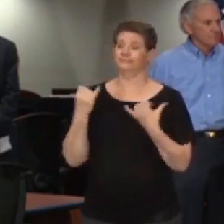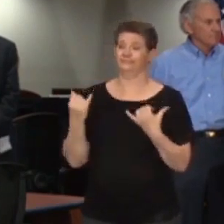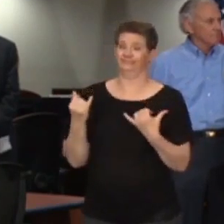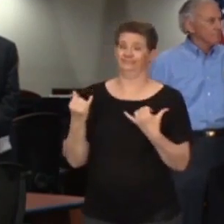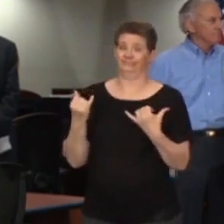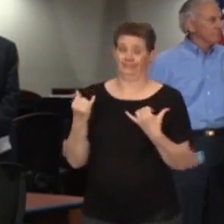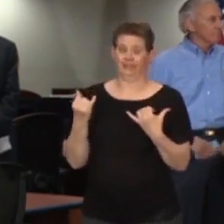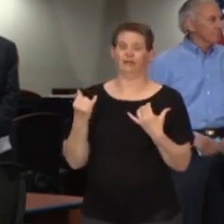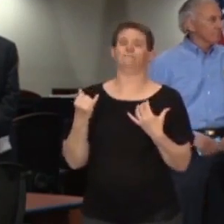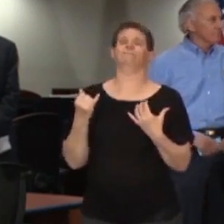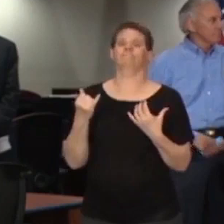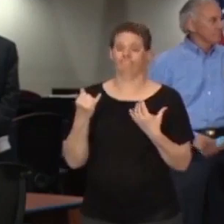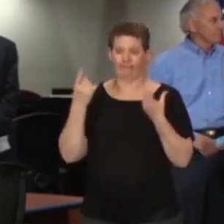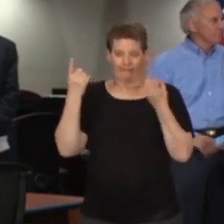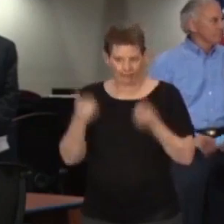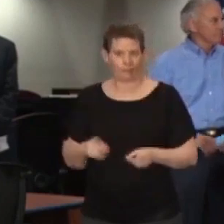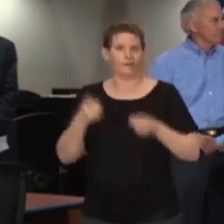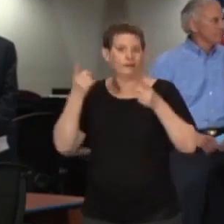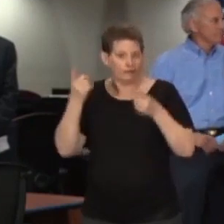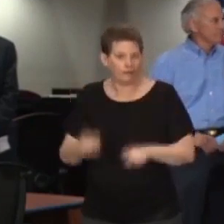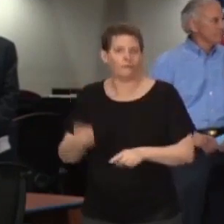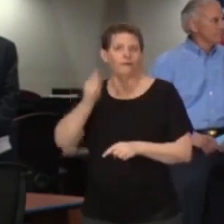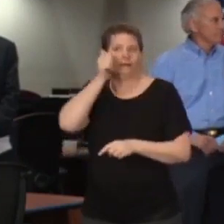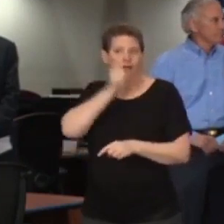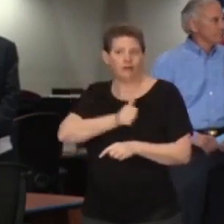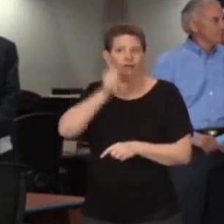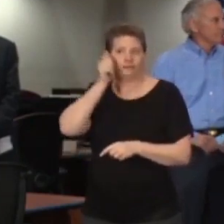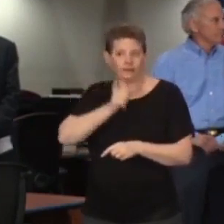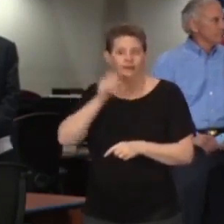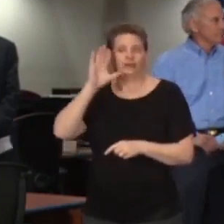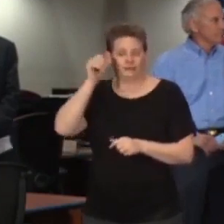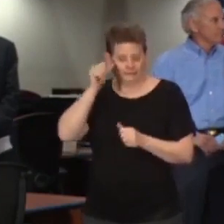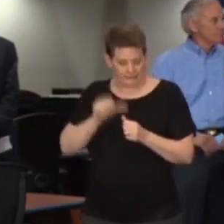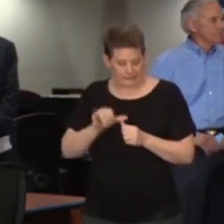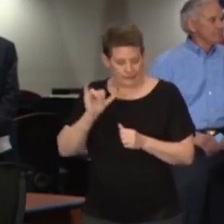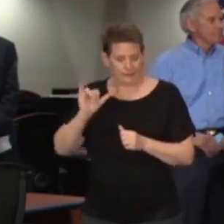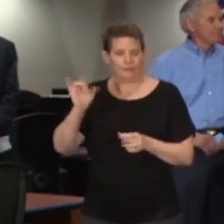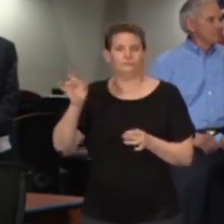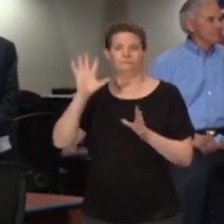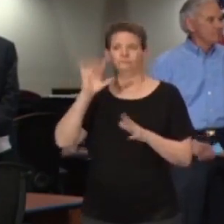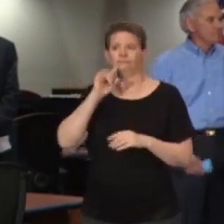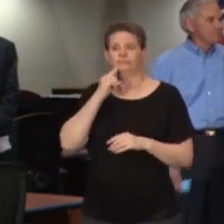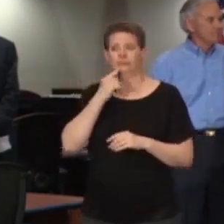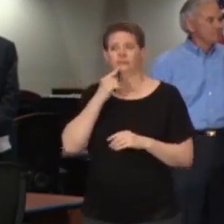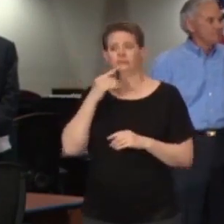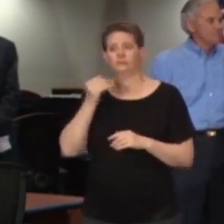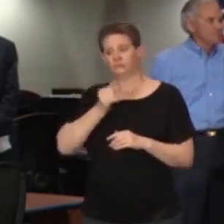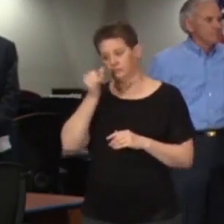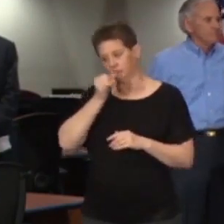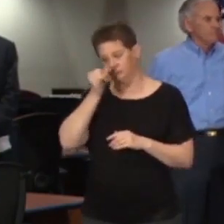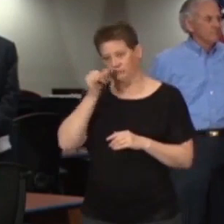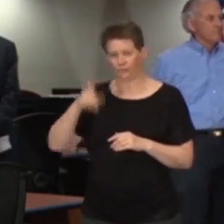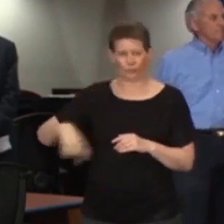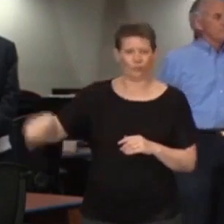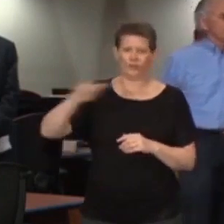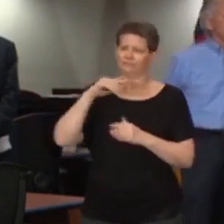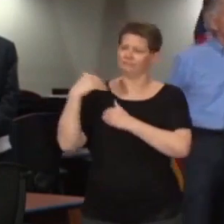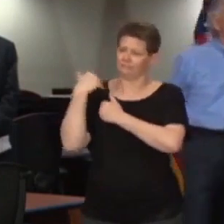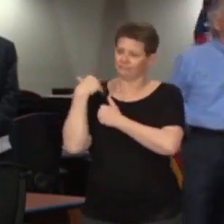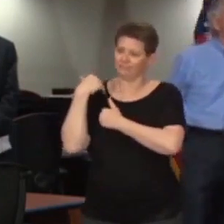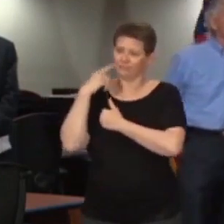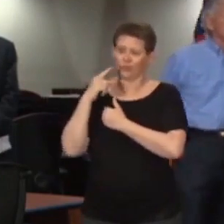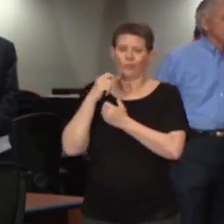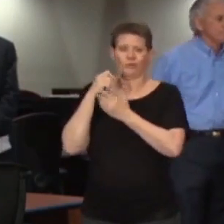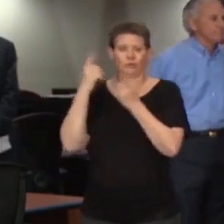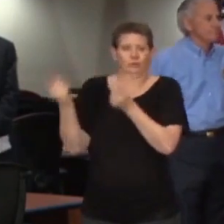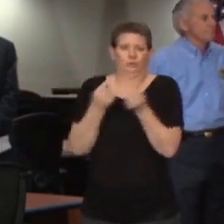where we are reminded daily of how serious this situation is and the obligation we all have to help prevent the loss